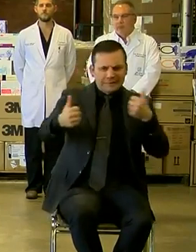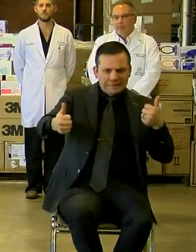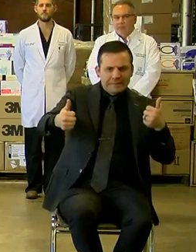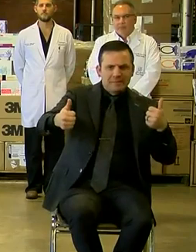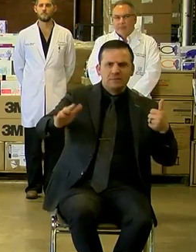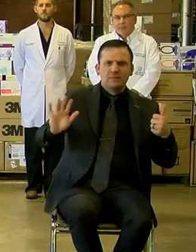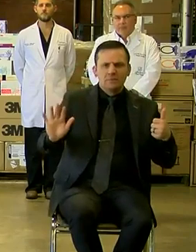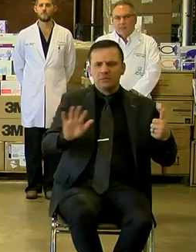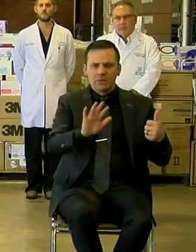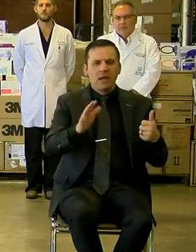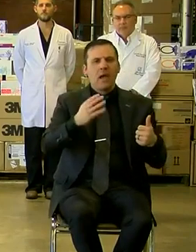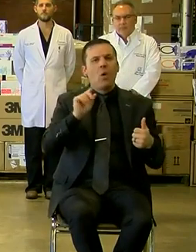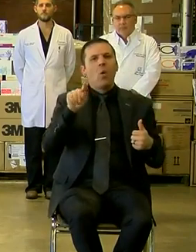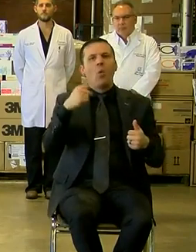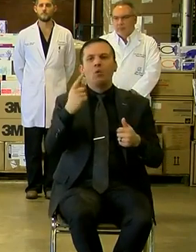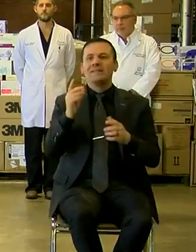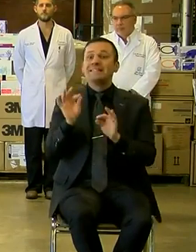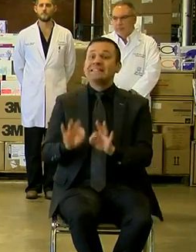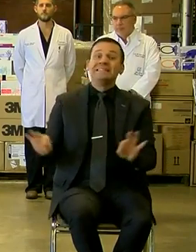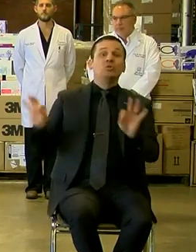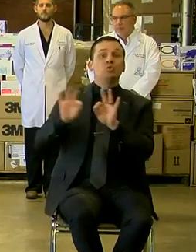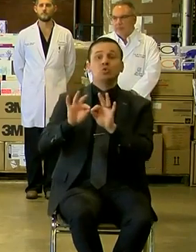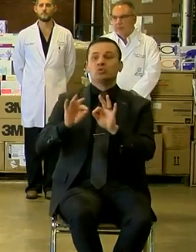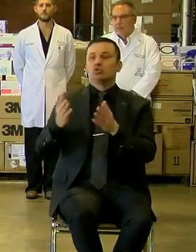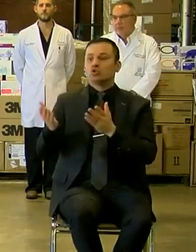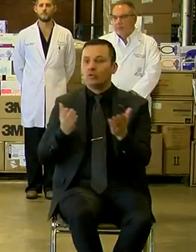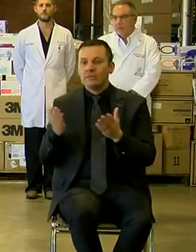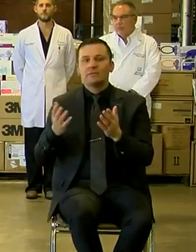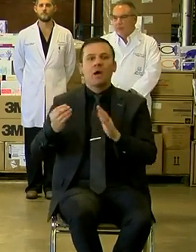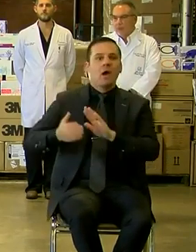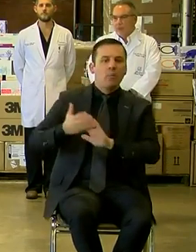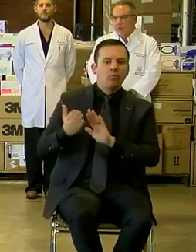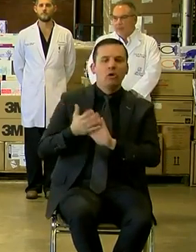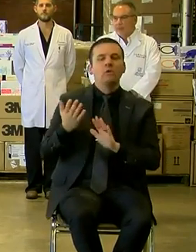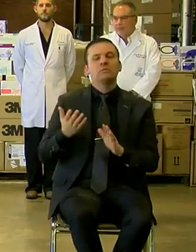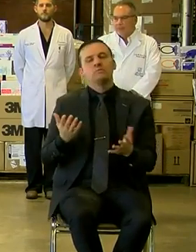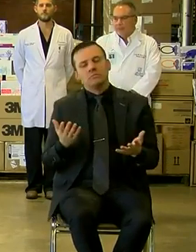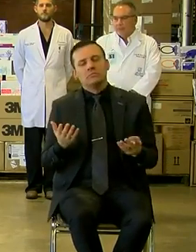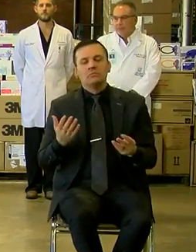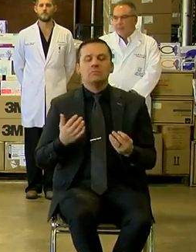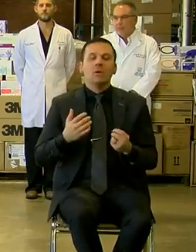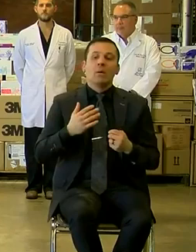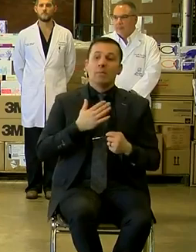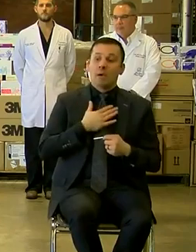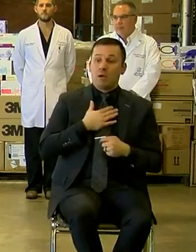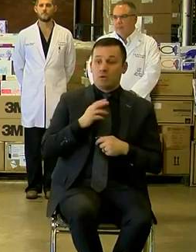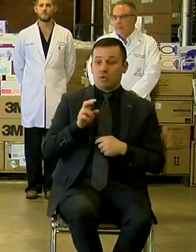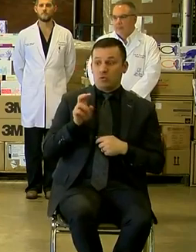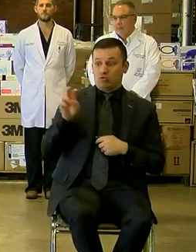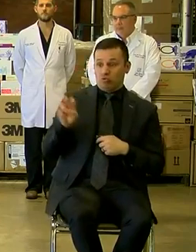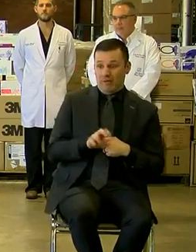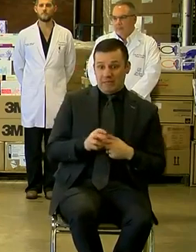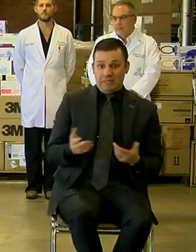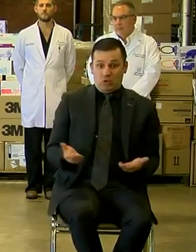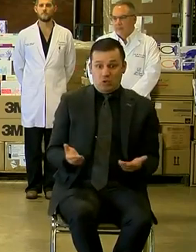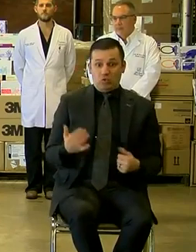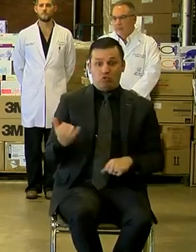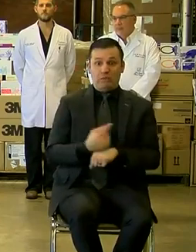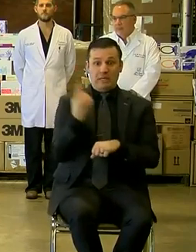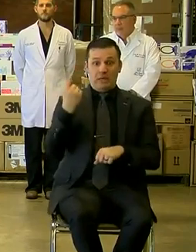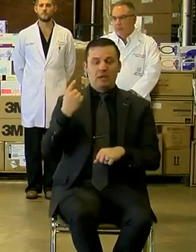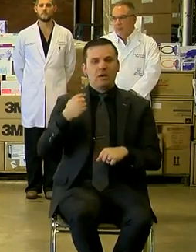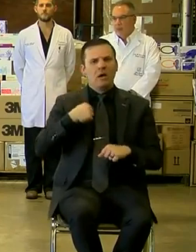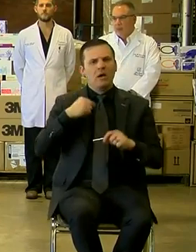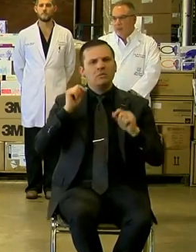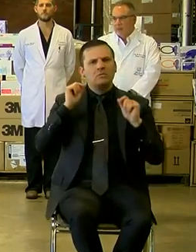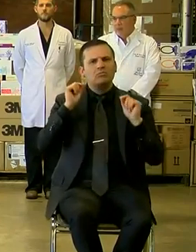and only essential type services and operation. On my travel to this location today, I